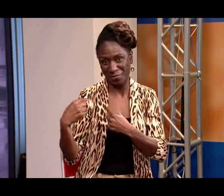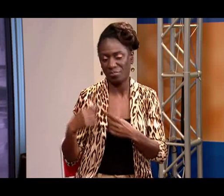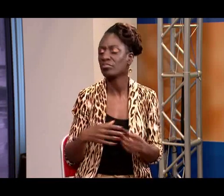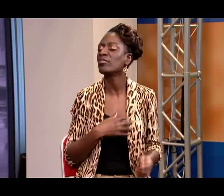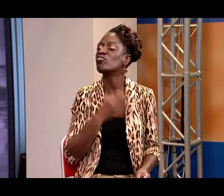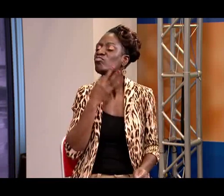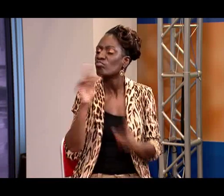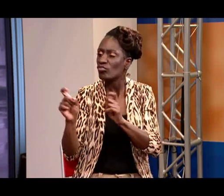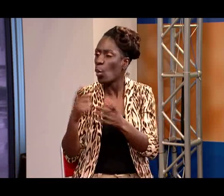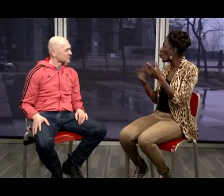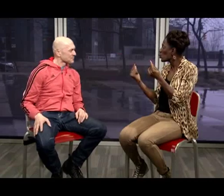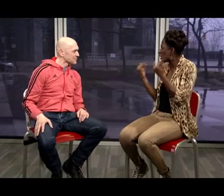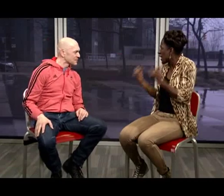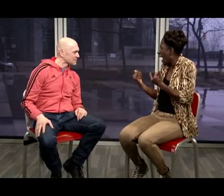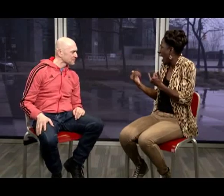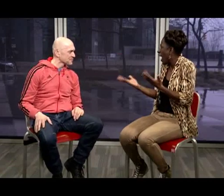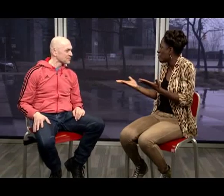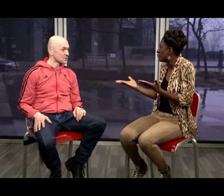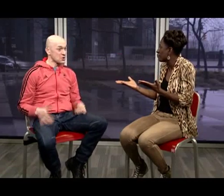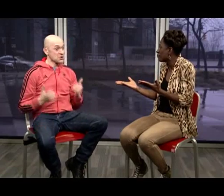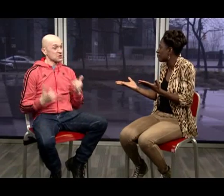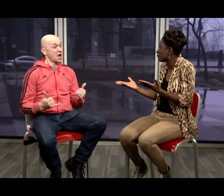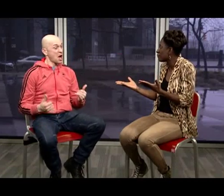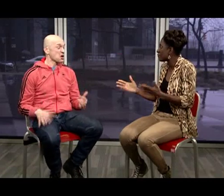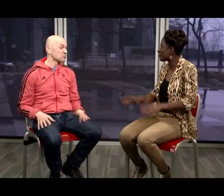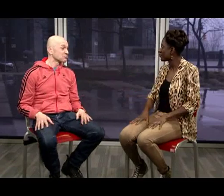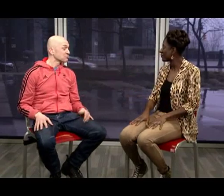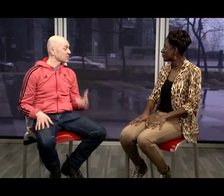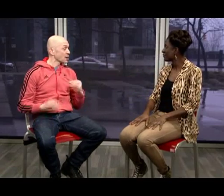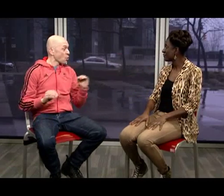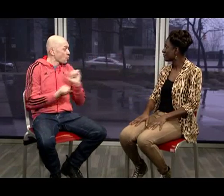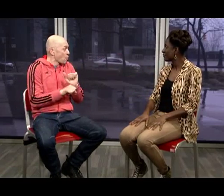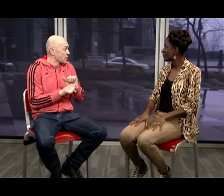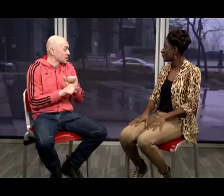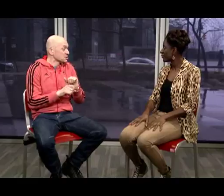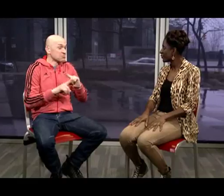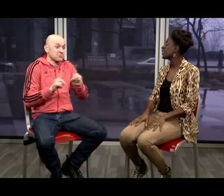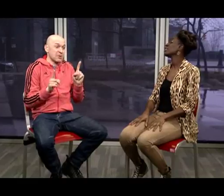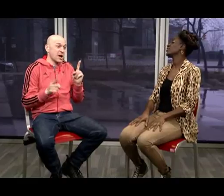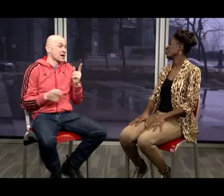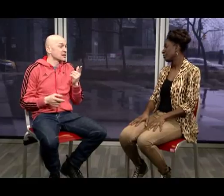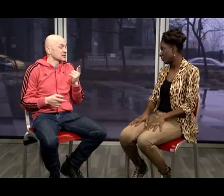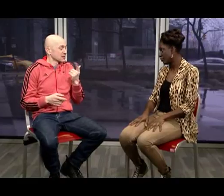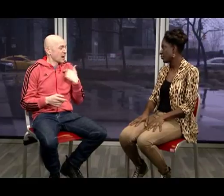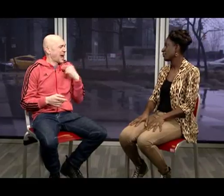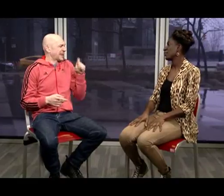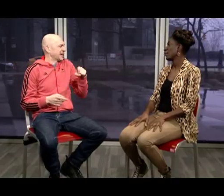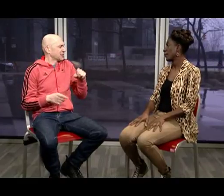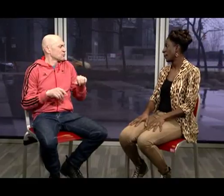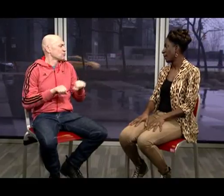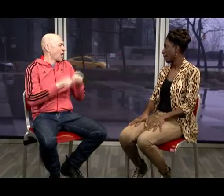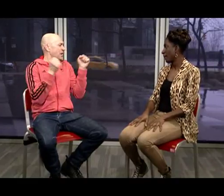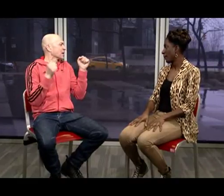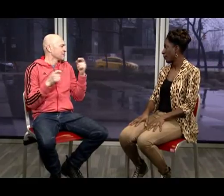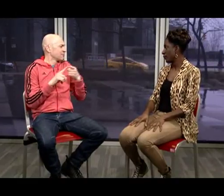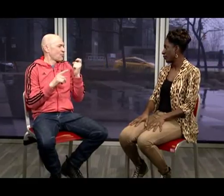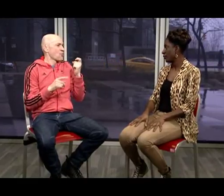So we do have Maxim here And I'm just going to I have a few more questions I'm wondering what you're doing right now Well right now I'm